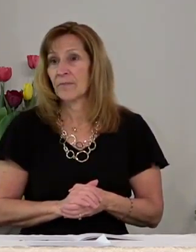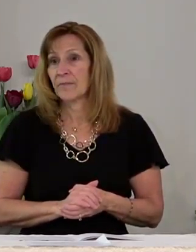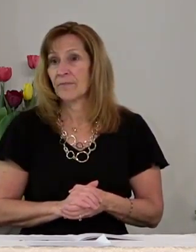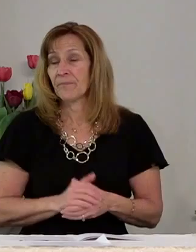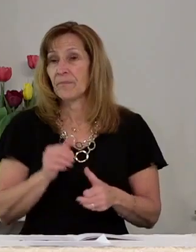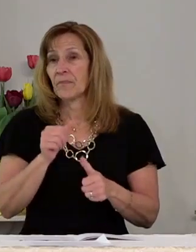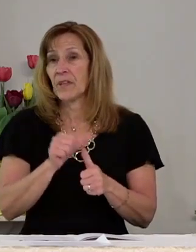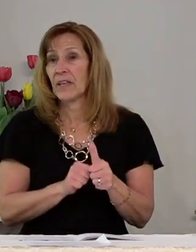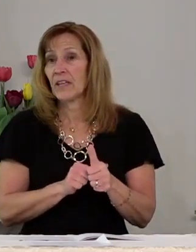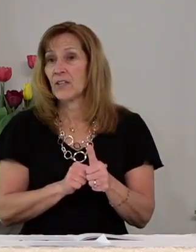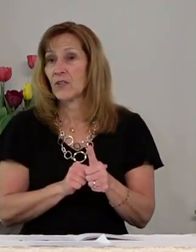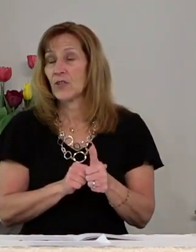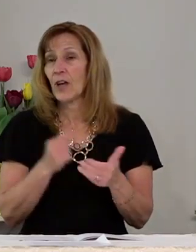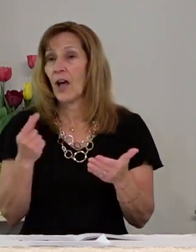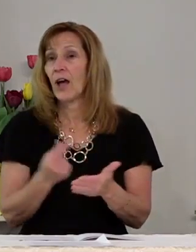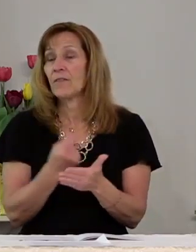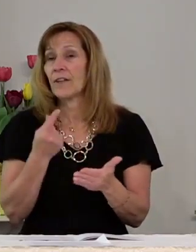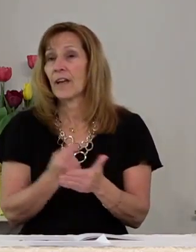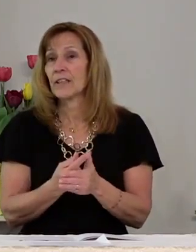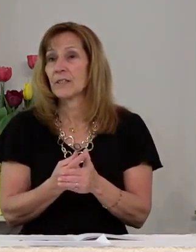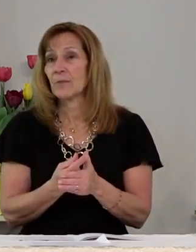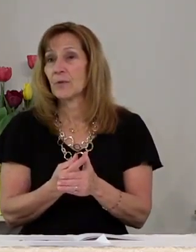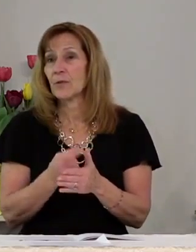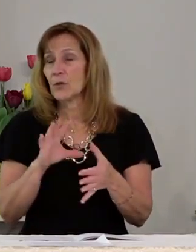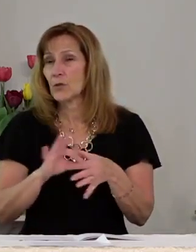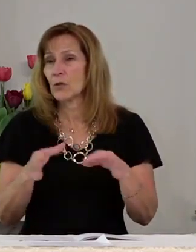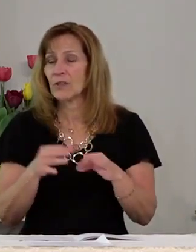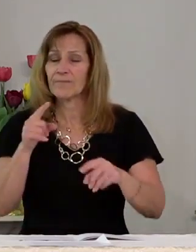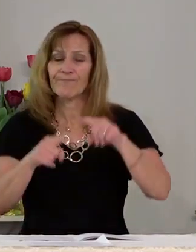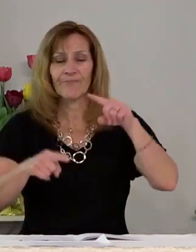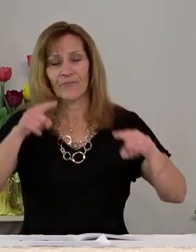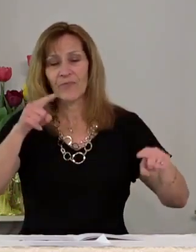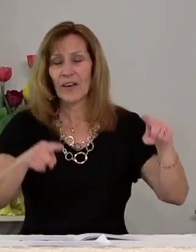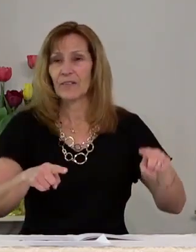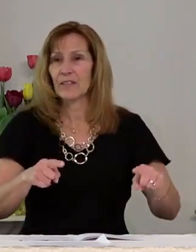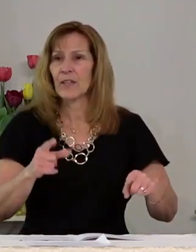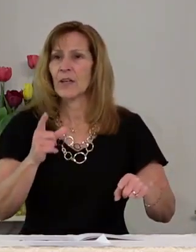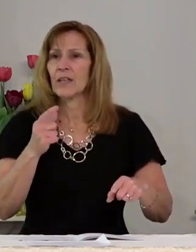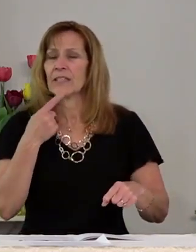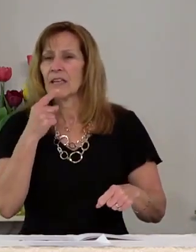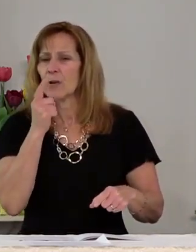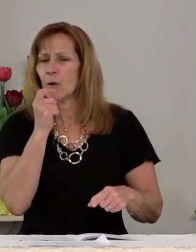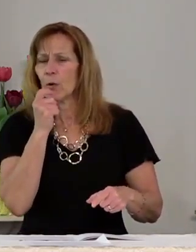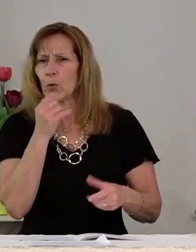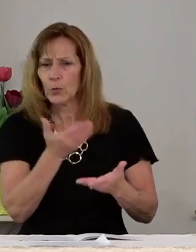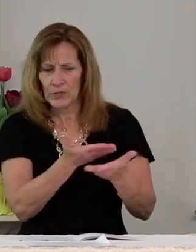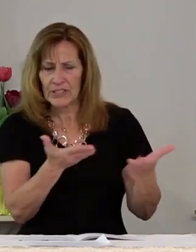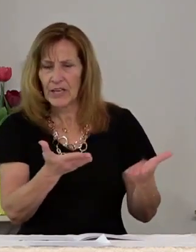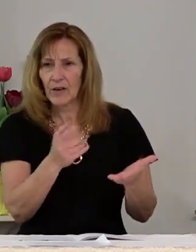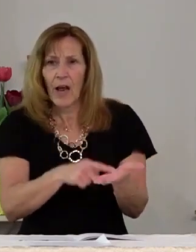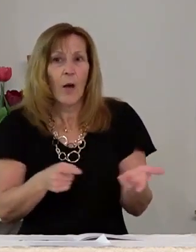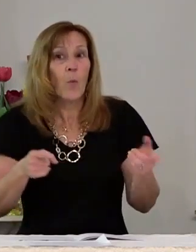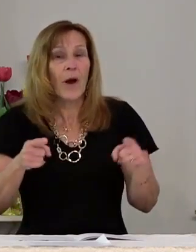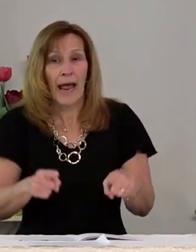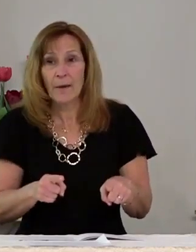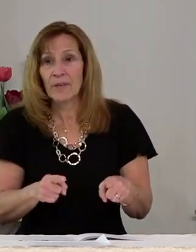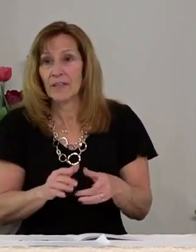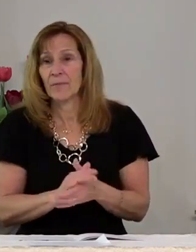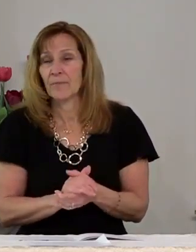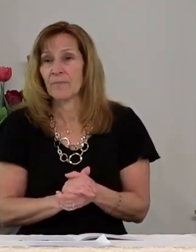Each of the Gospels varies in who was there and what happened